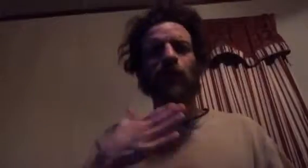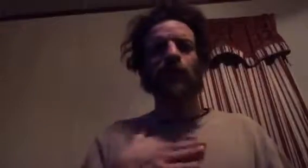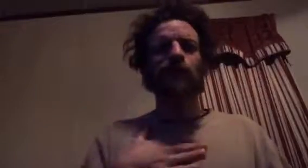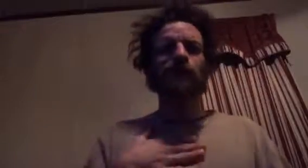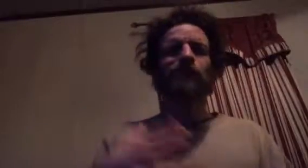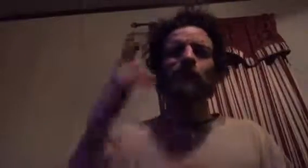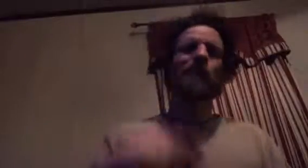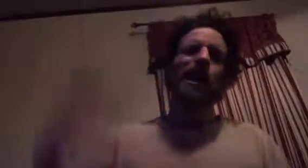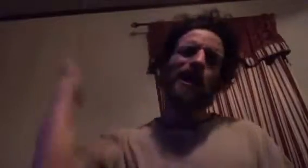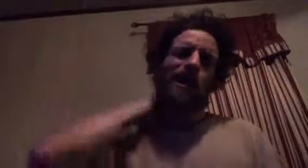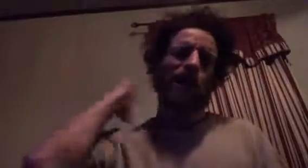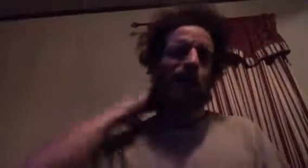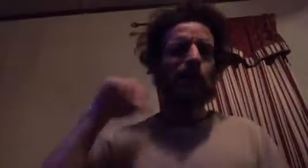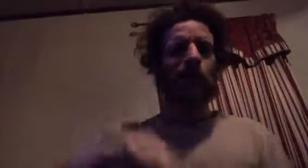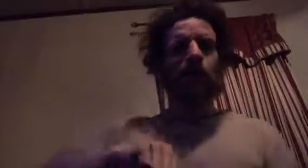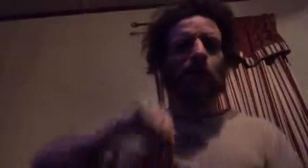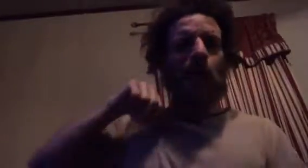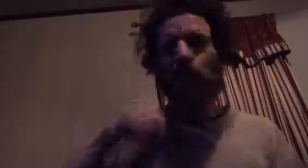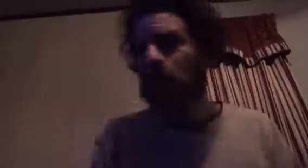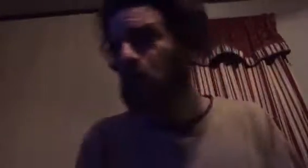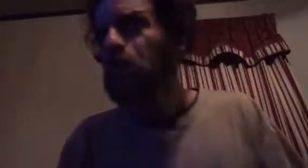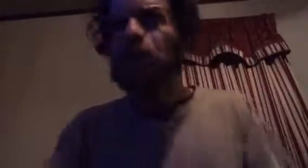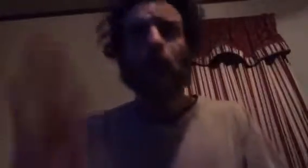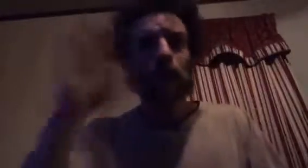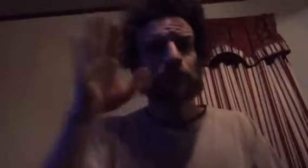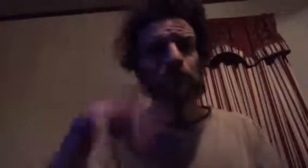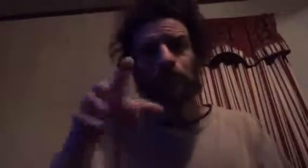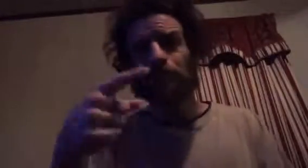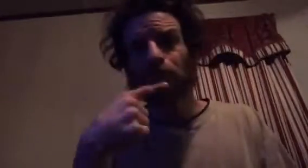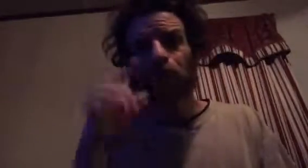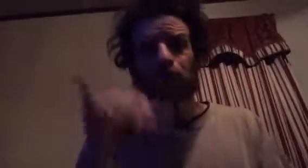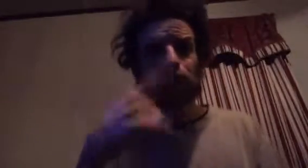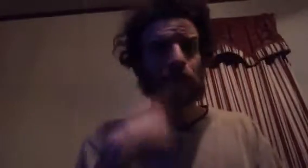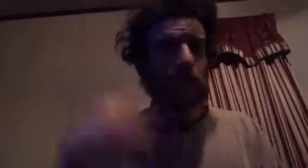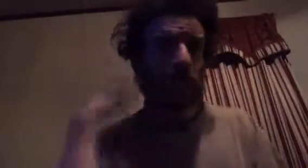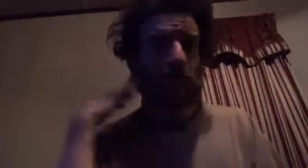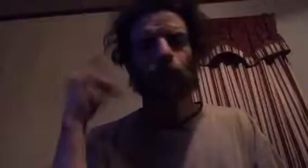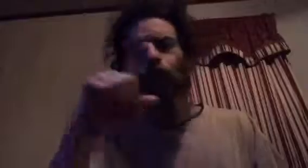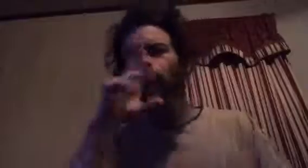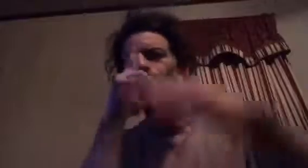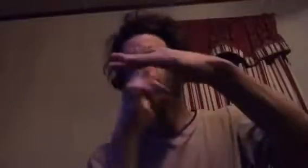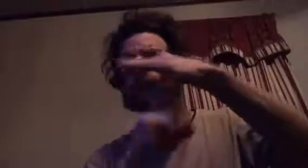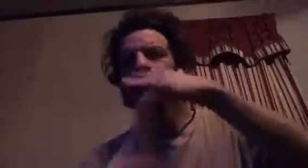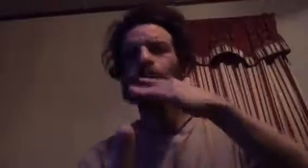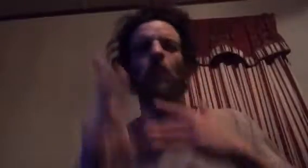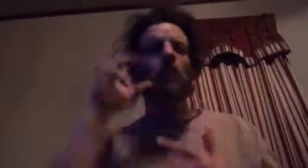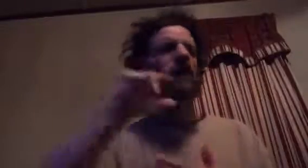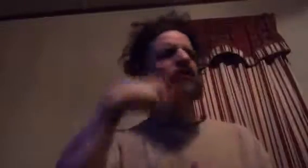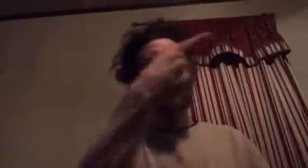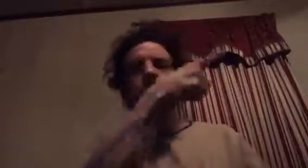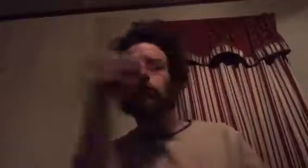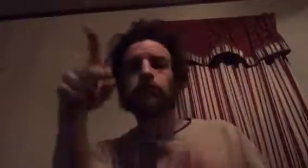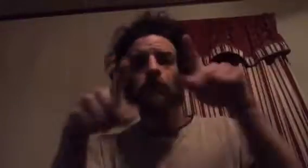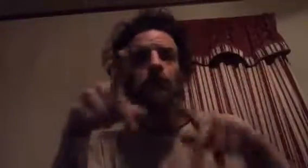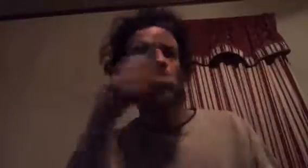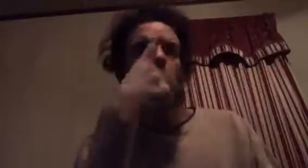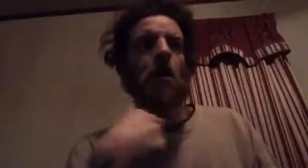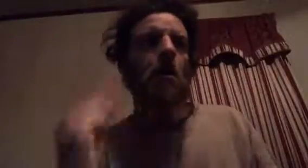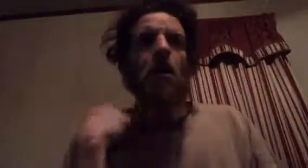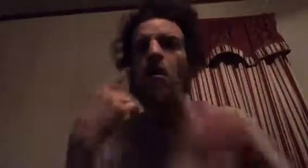I it. Hope you What have